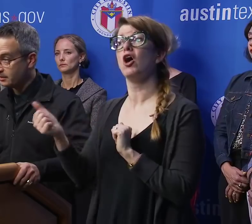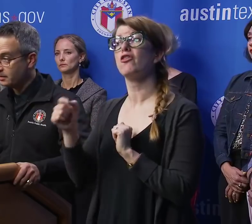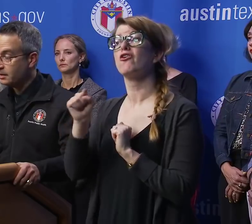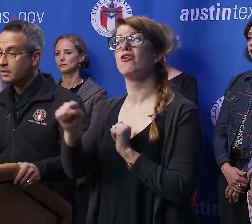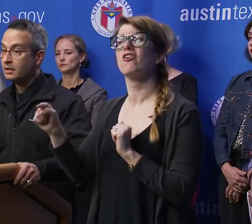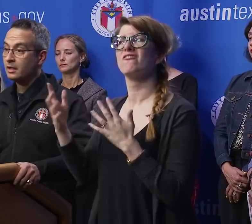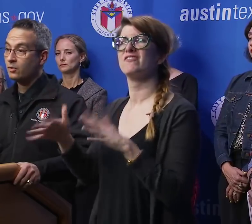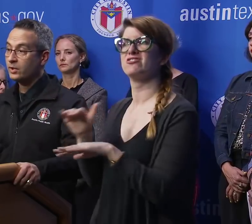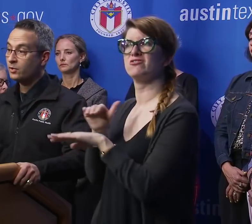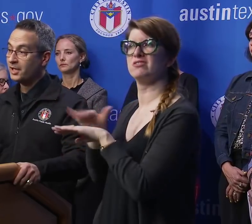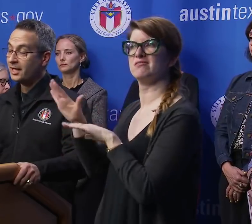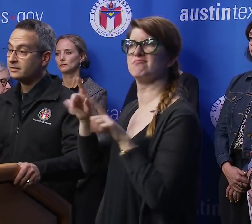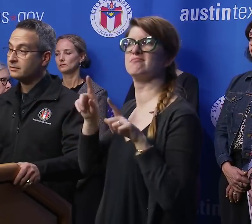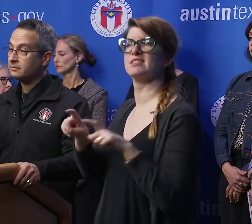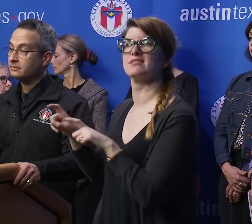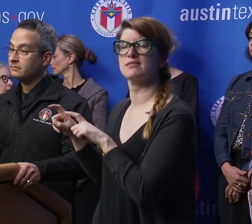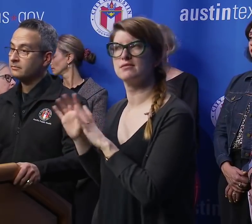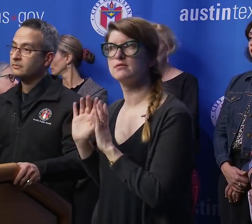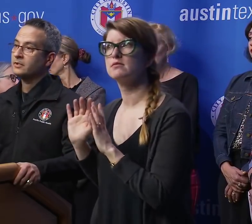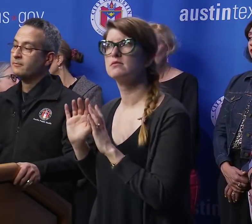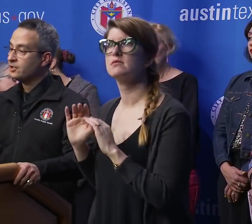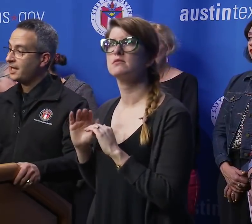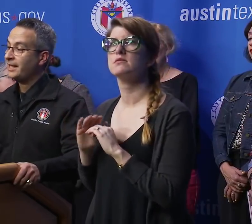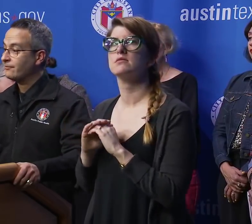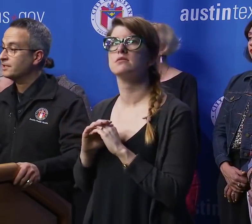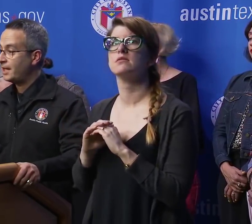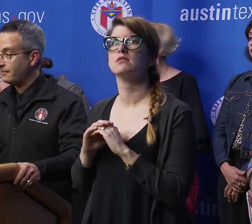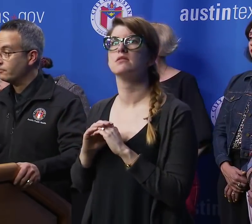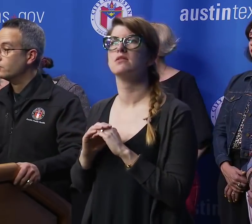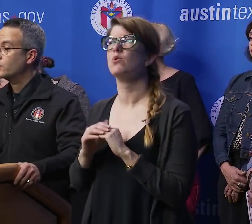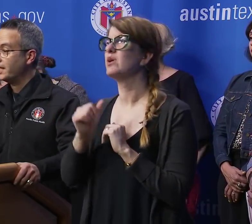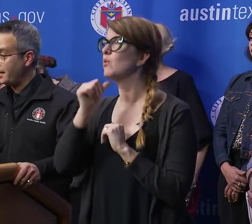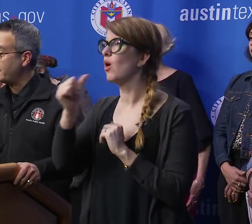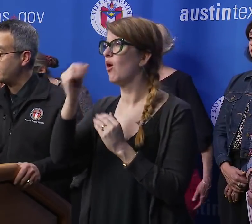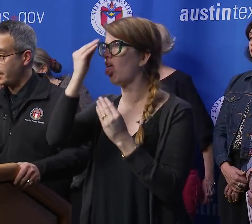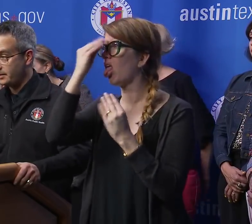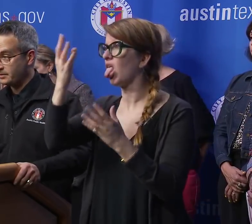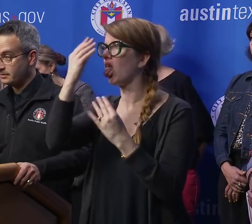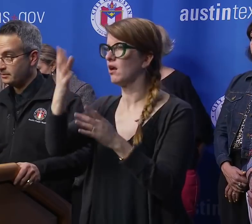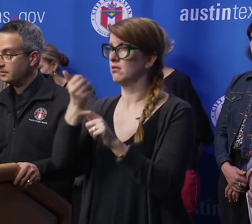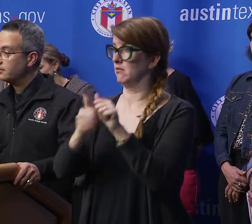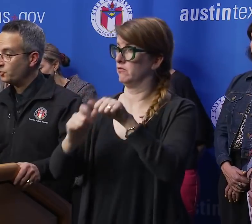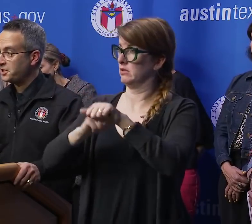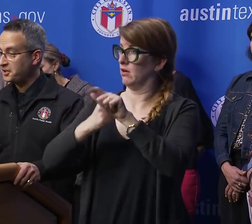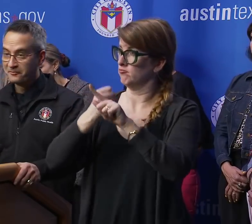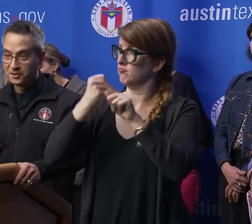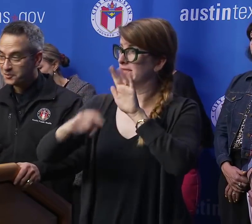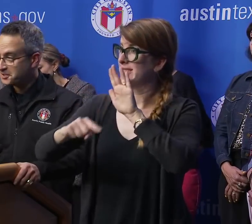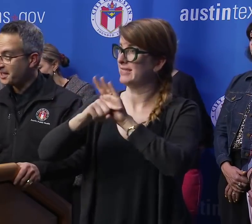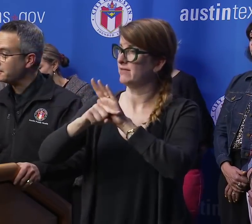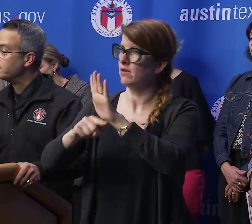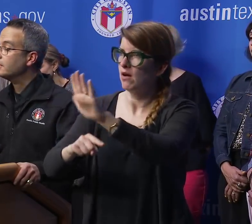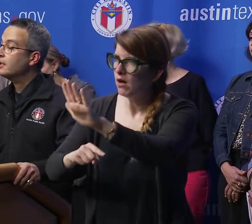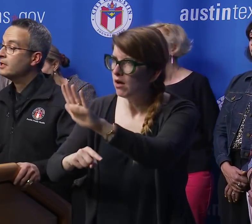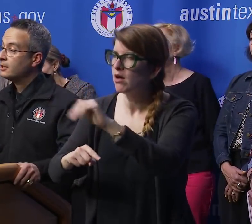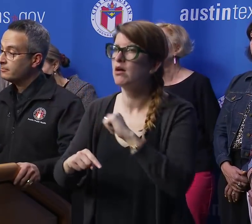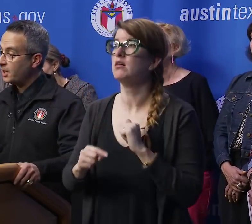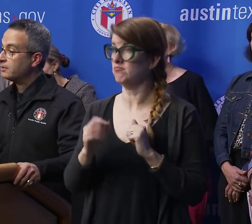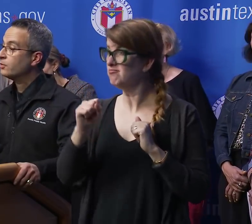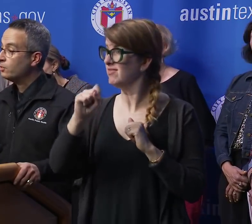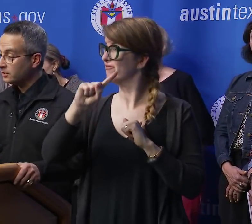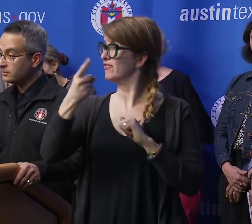been sent. We will not communicate every time we get a negative test. We'll tell you the first one's negative.